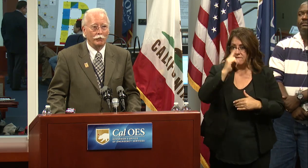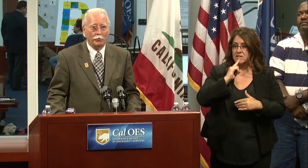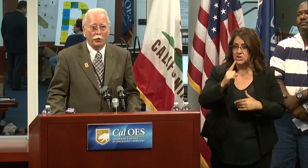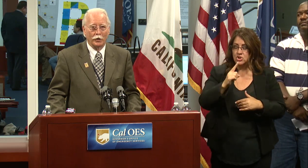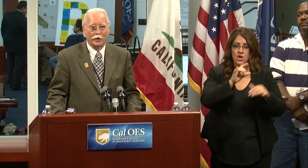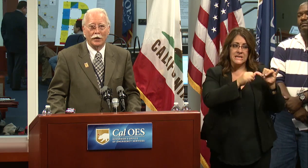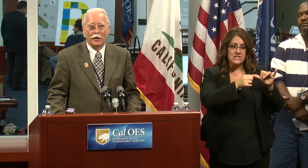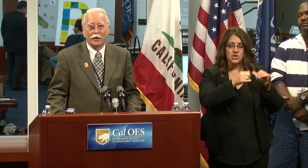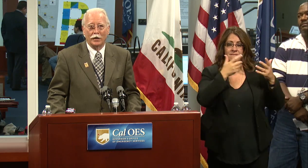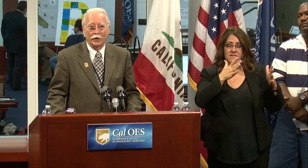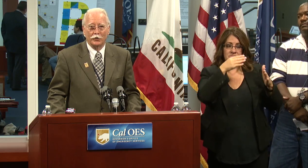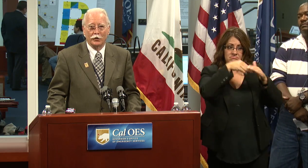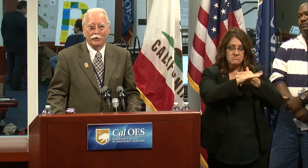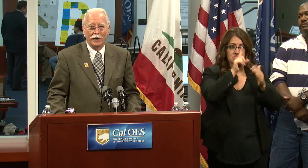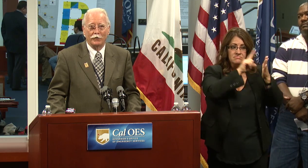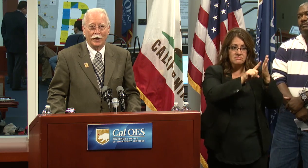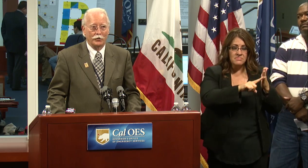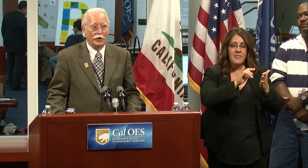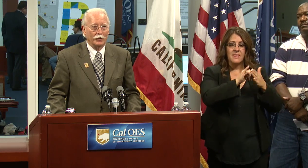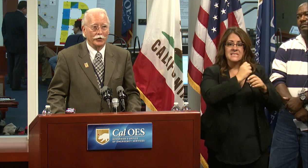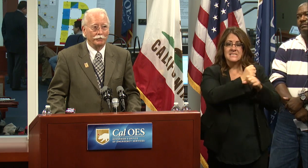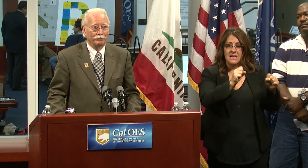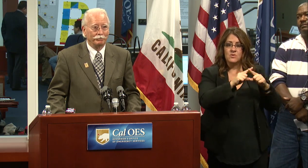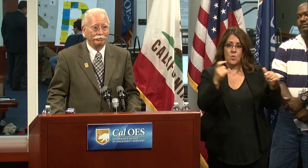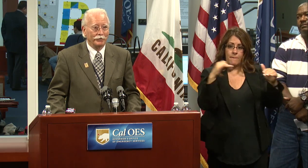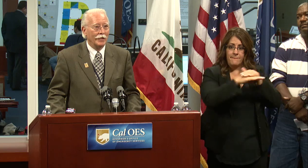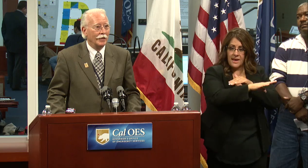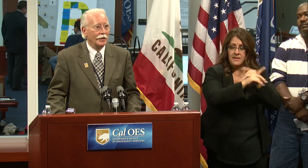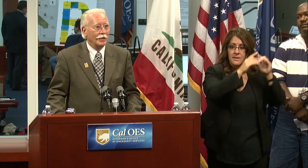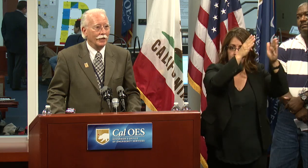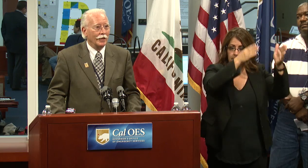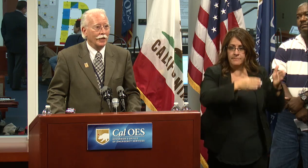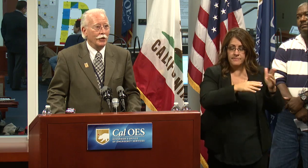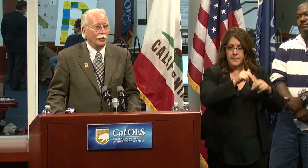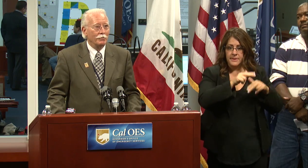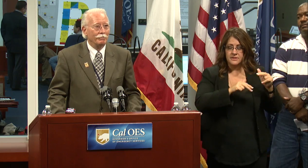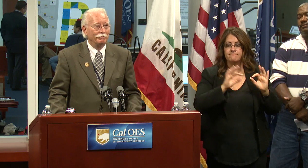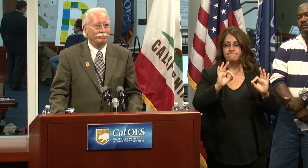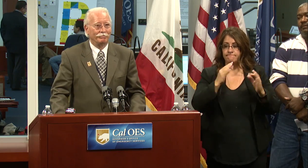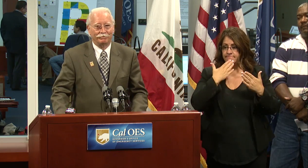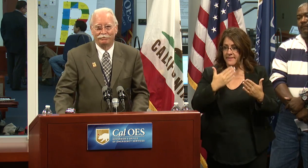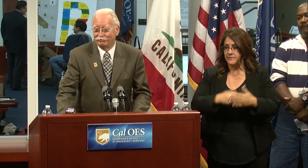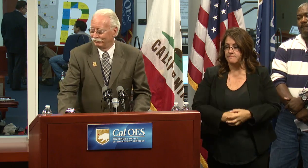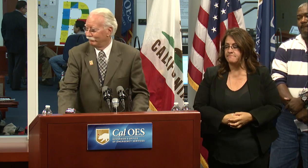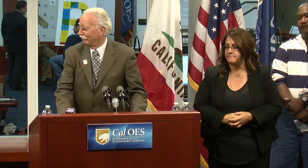engineering report and a survey of that structure. Thank you.